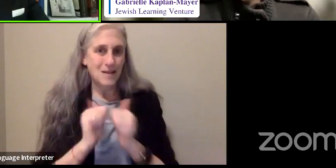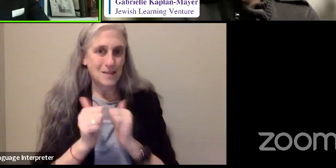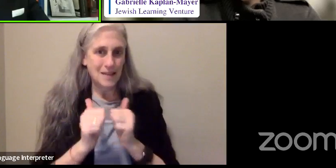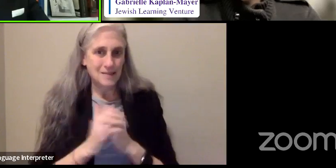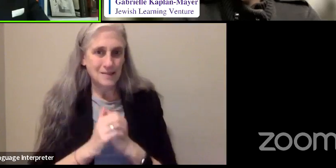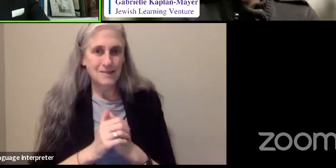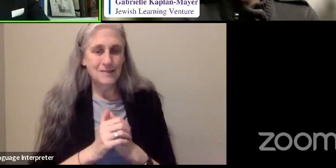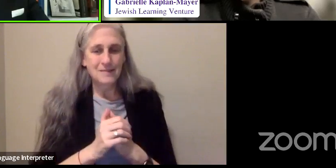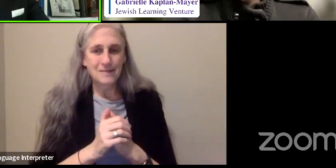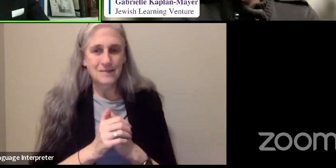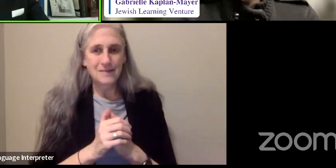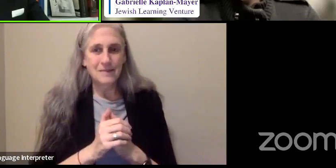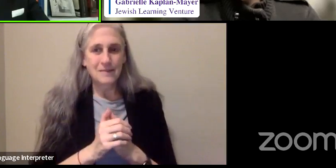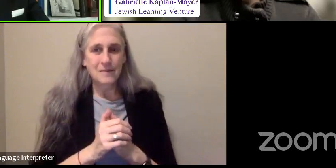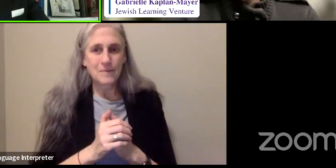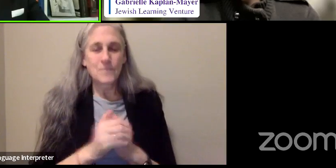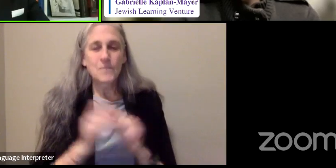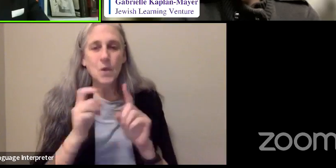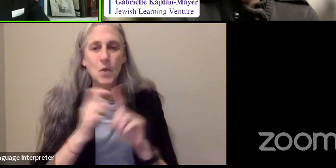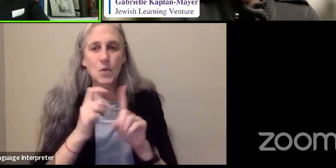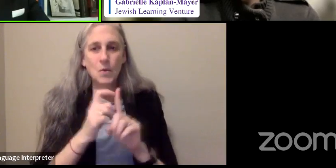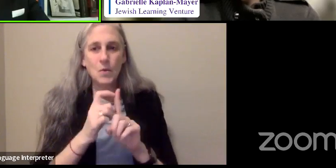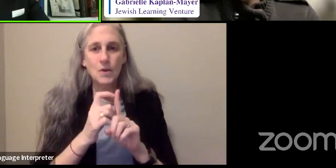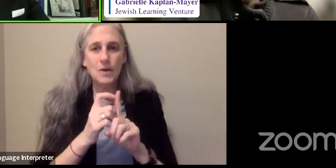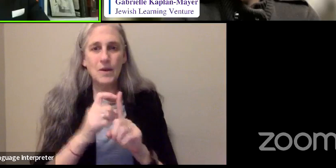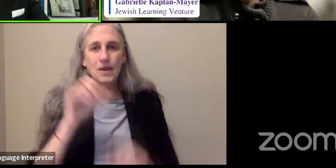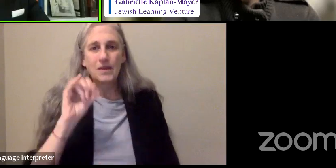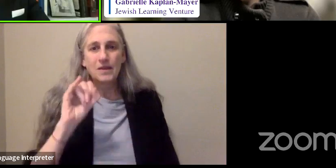And the word to be spelled was silhouette.